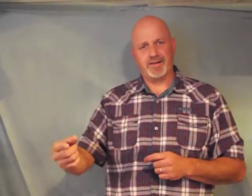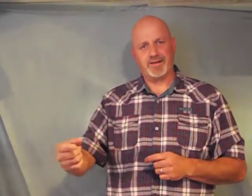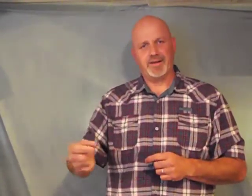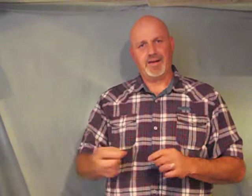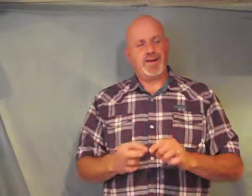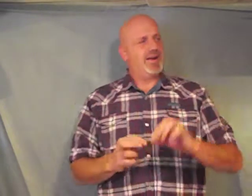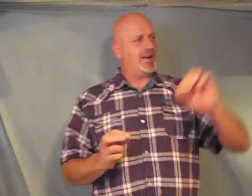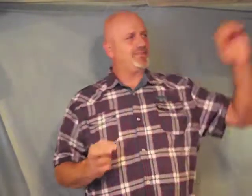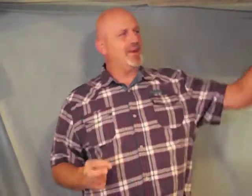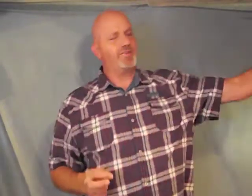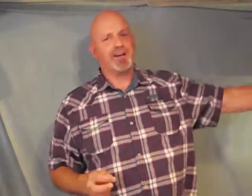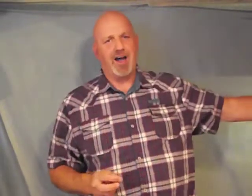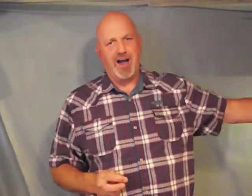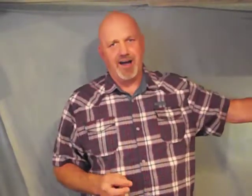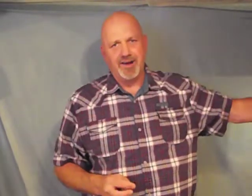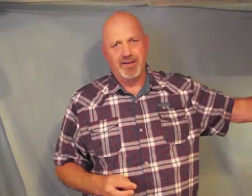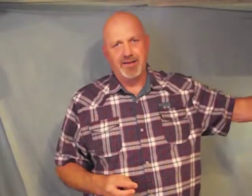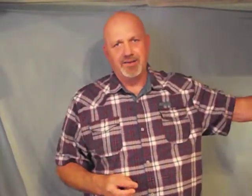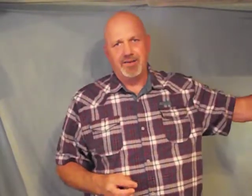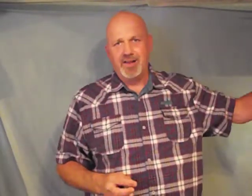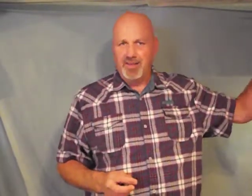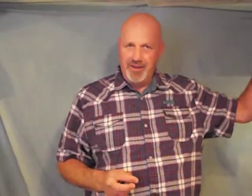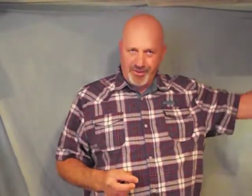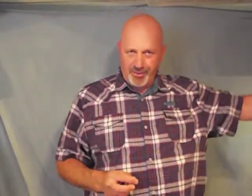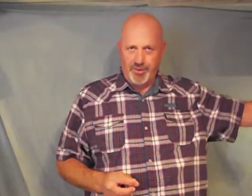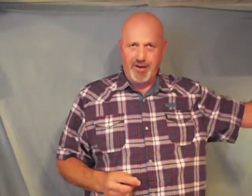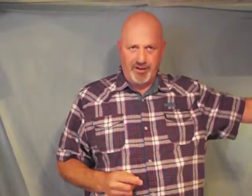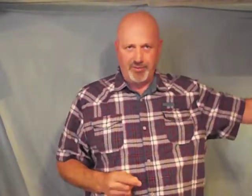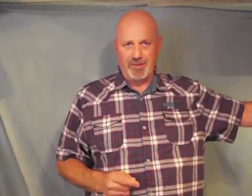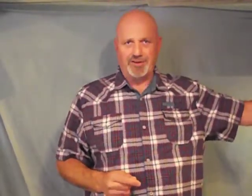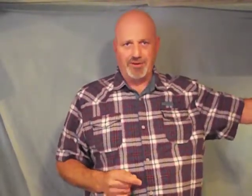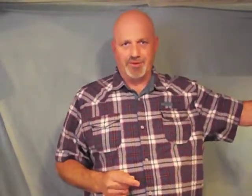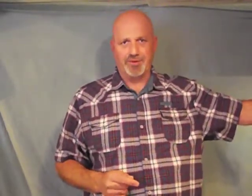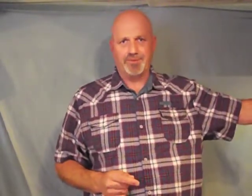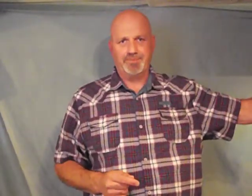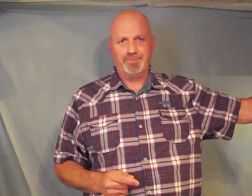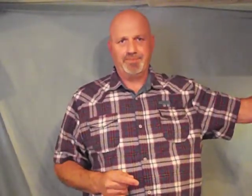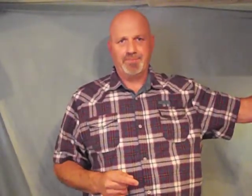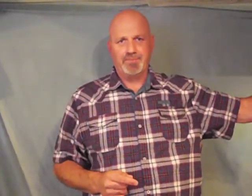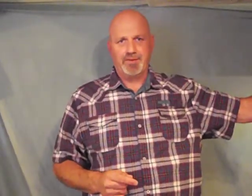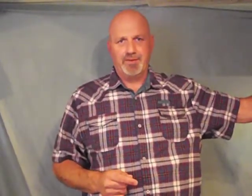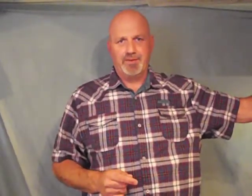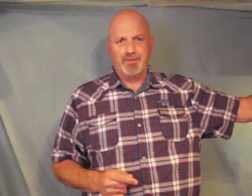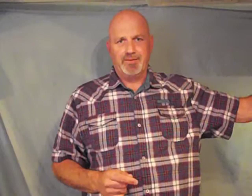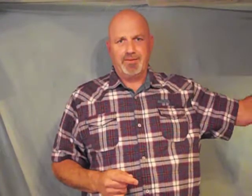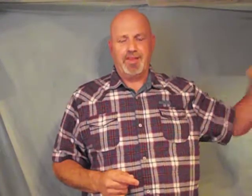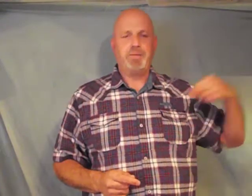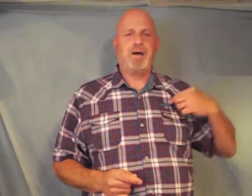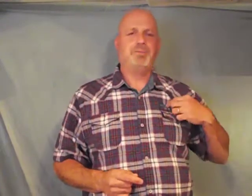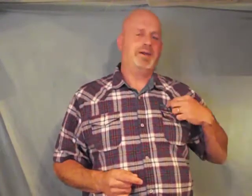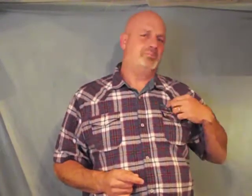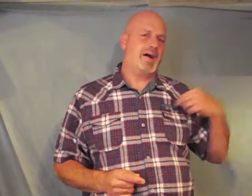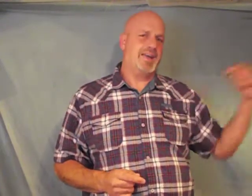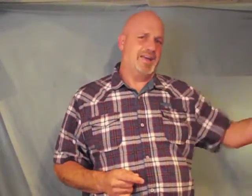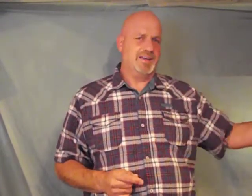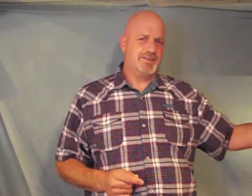and I've given God the authority over my children they might be my kids